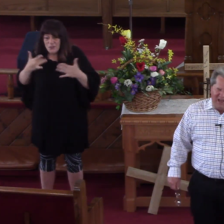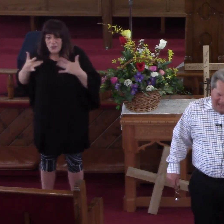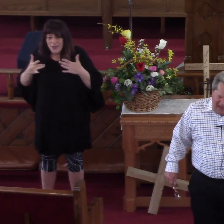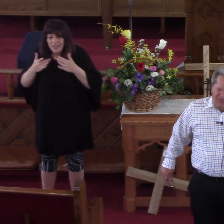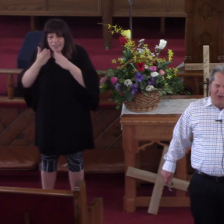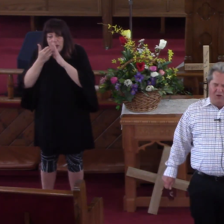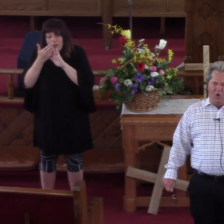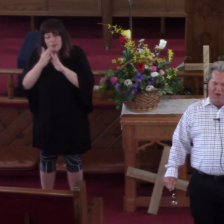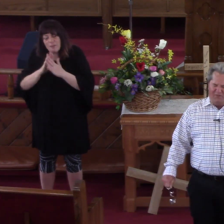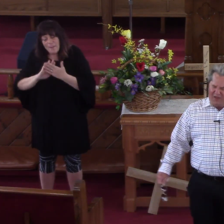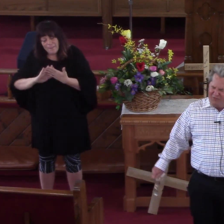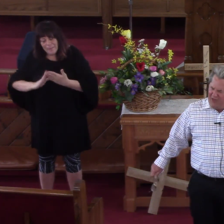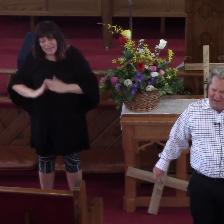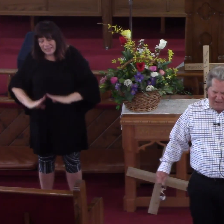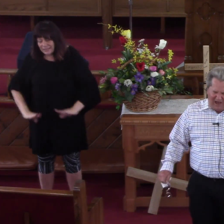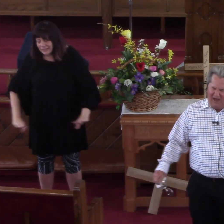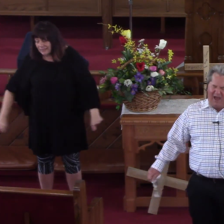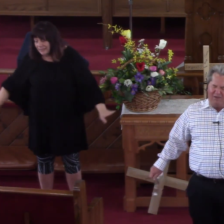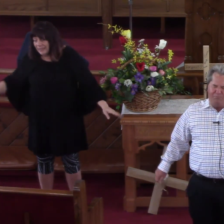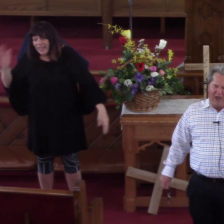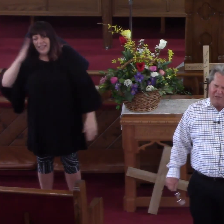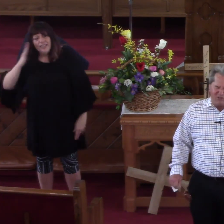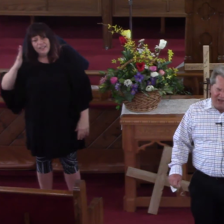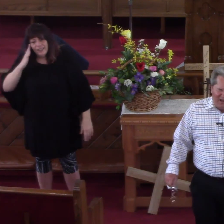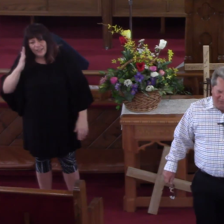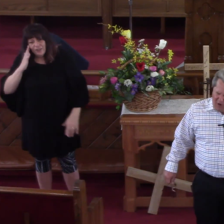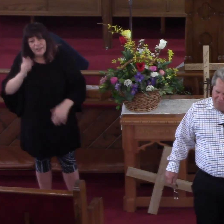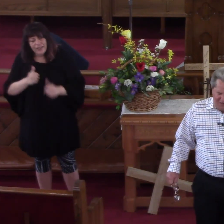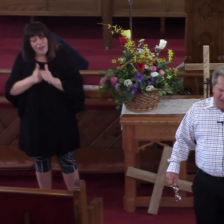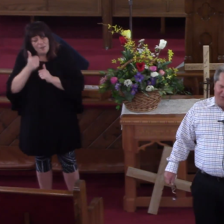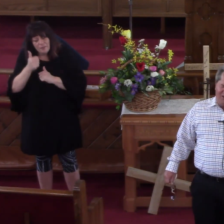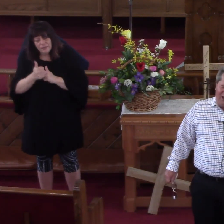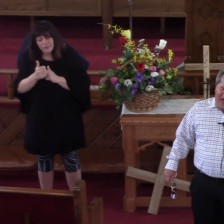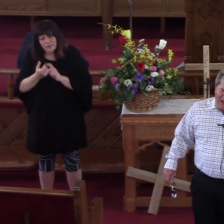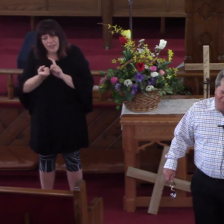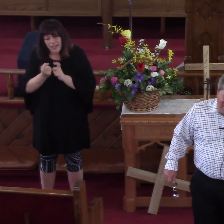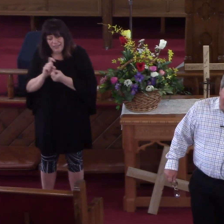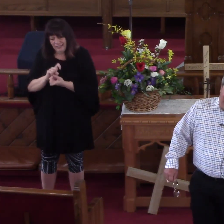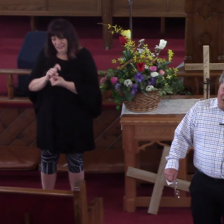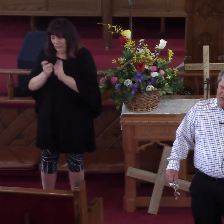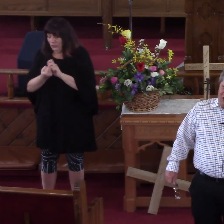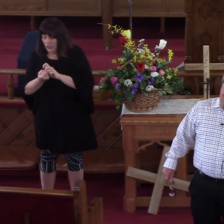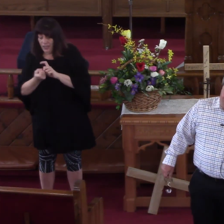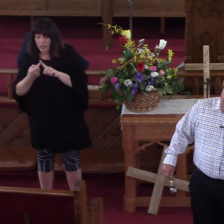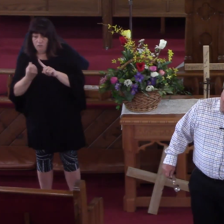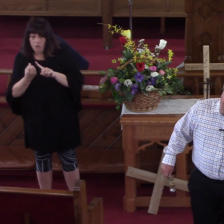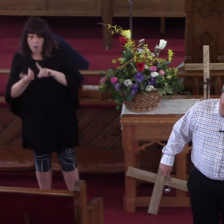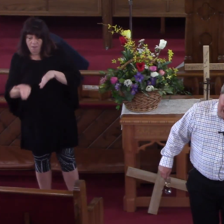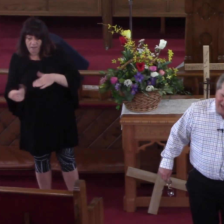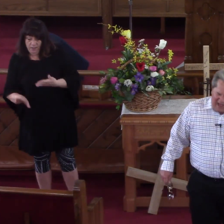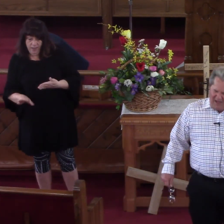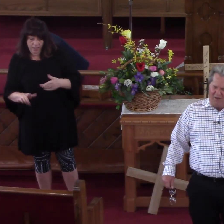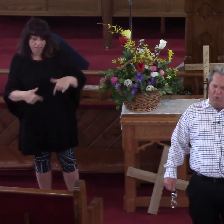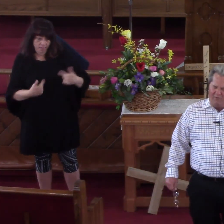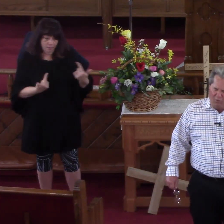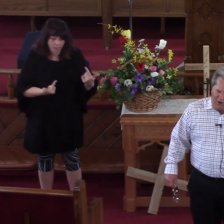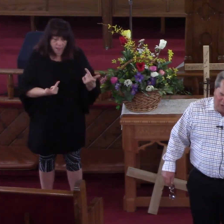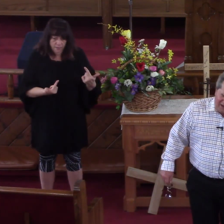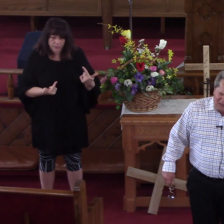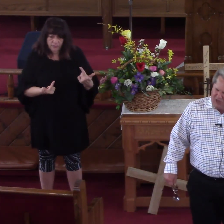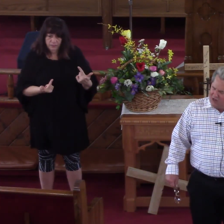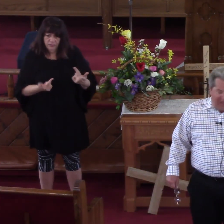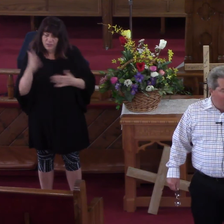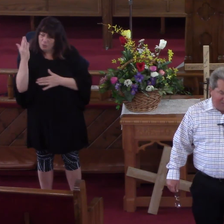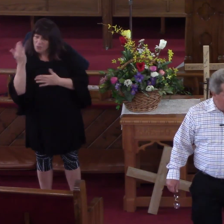peace in the knowing that, thank God, I'd passed from death unto life. You say, preacher, what